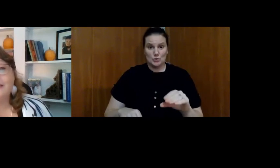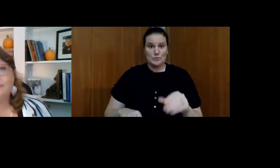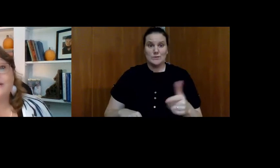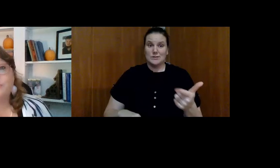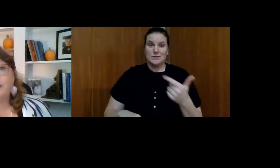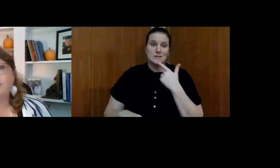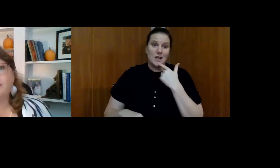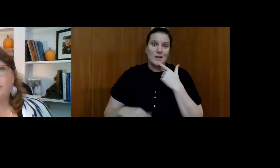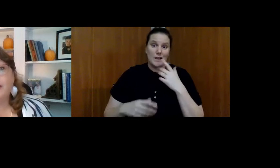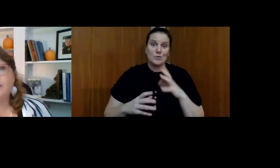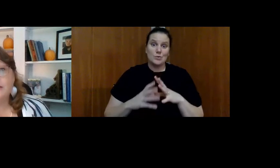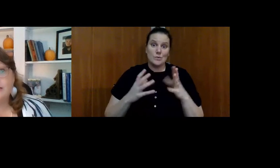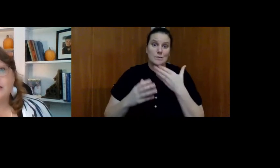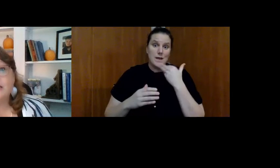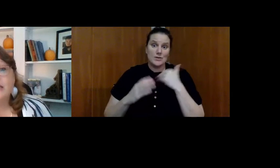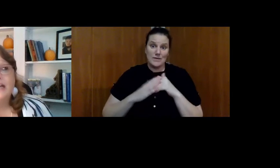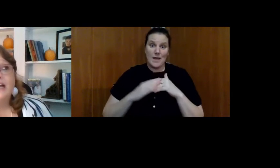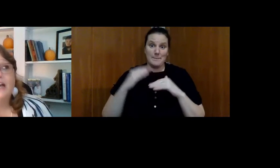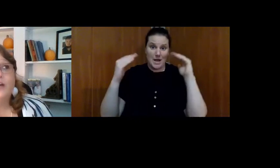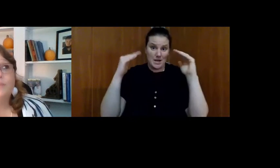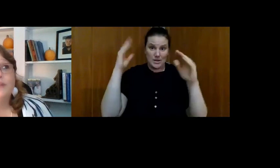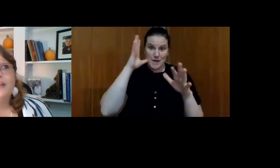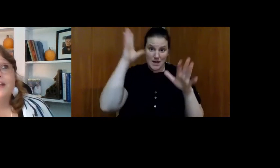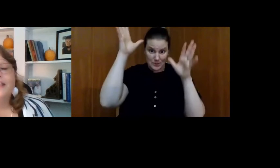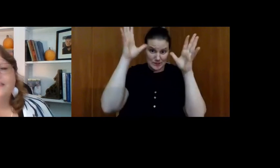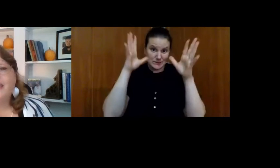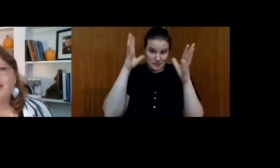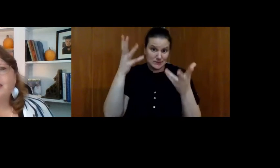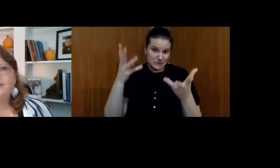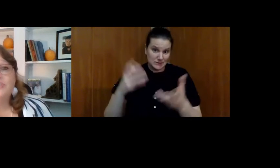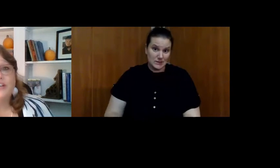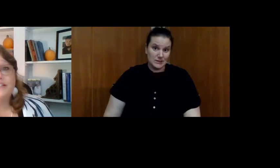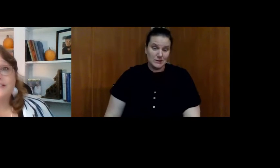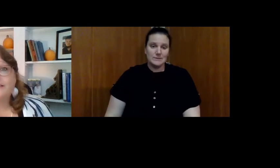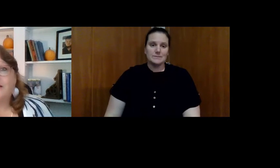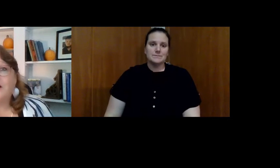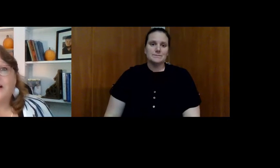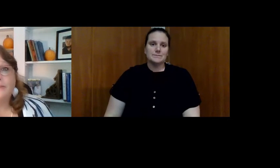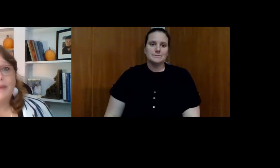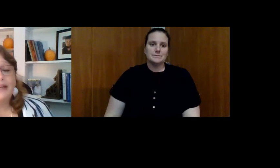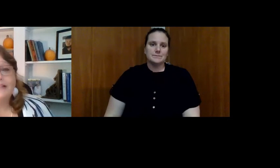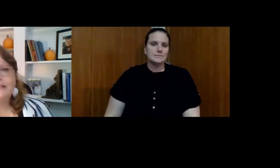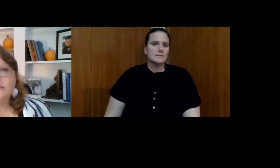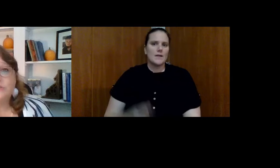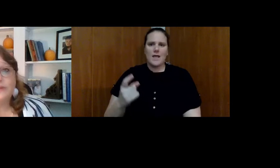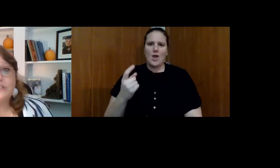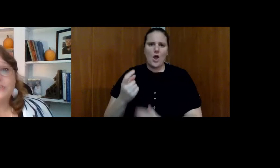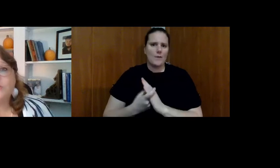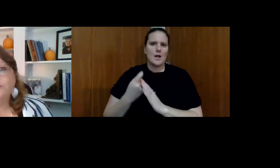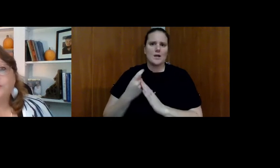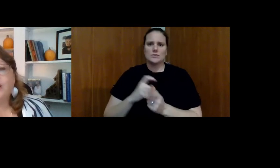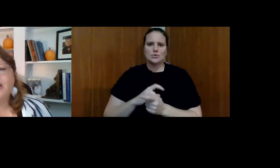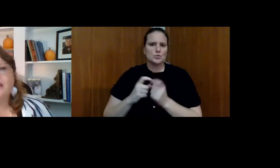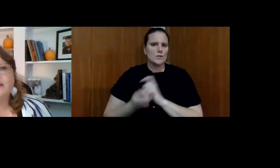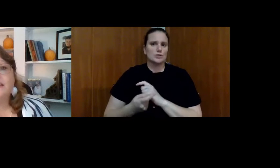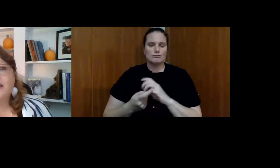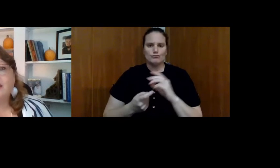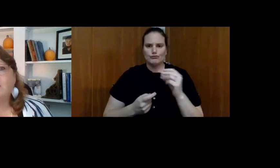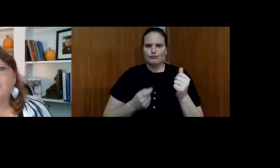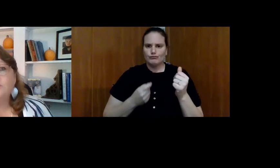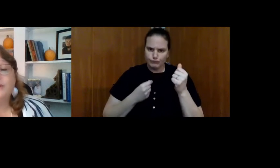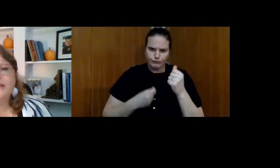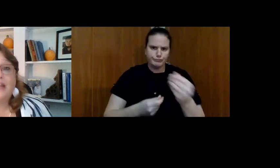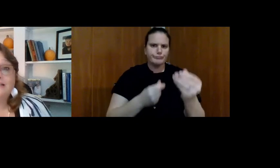tell you they did much better than the parents did. They just automatically switched over and